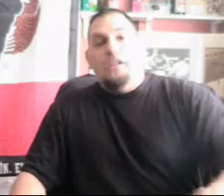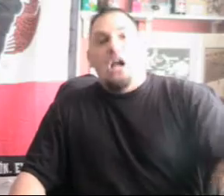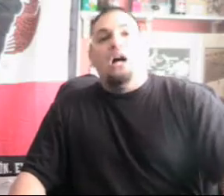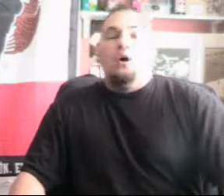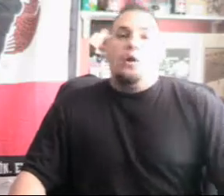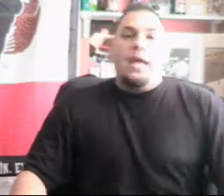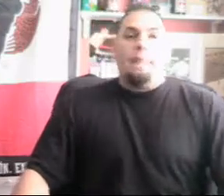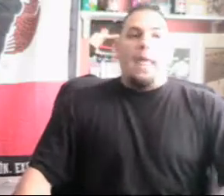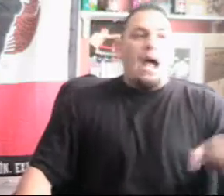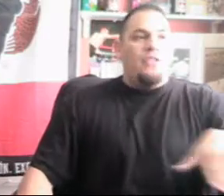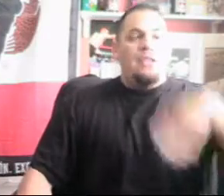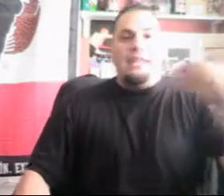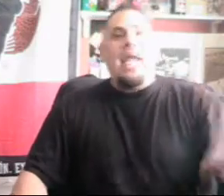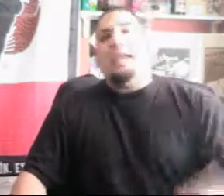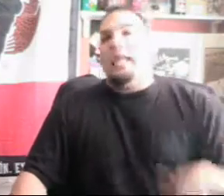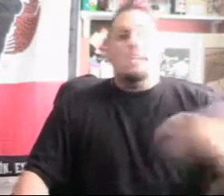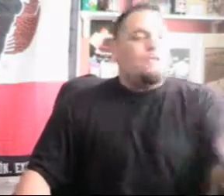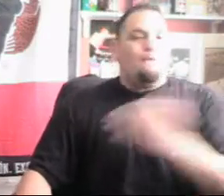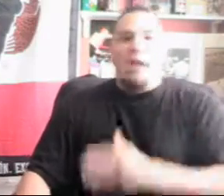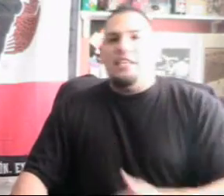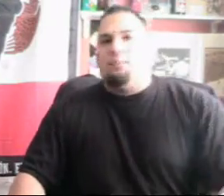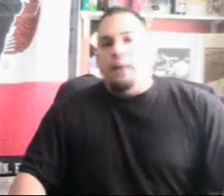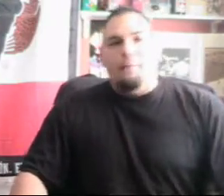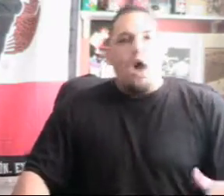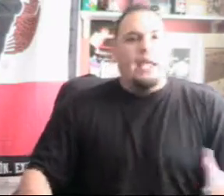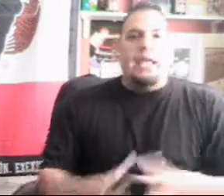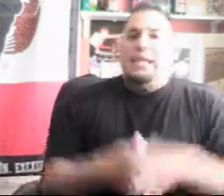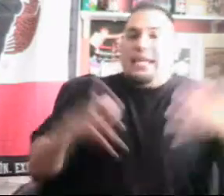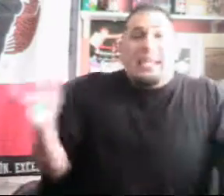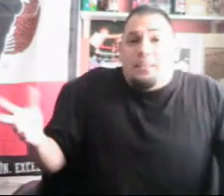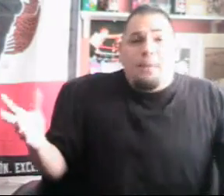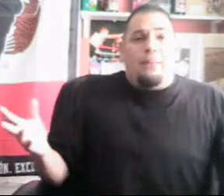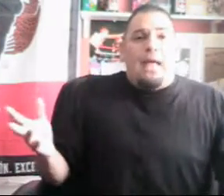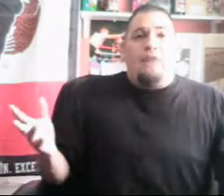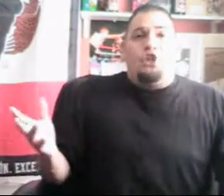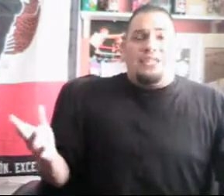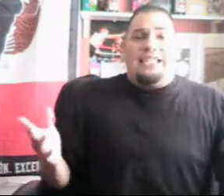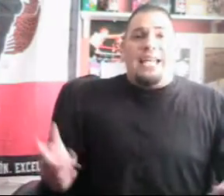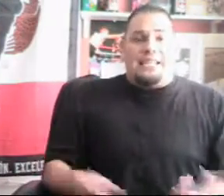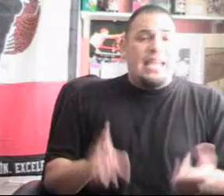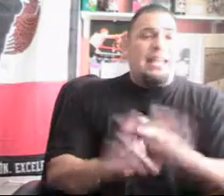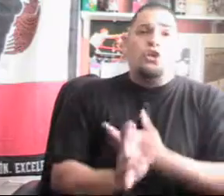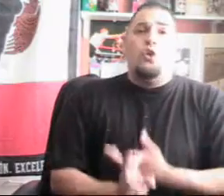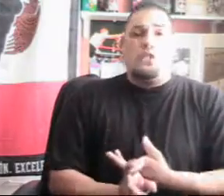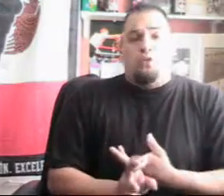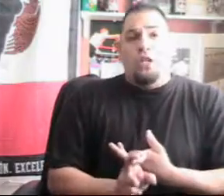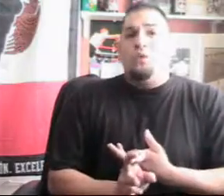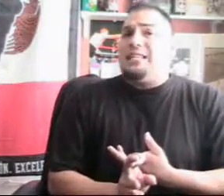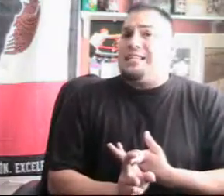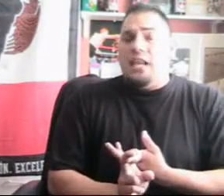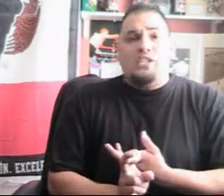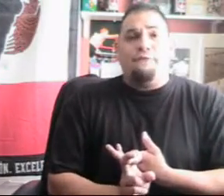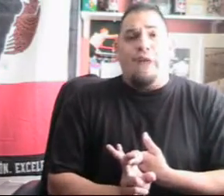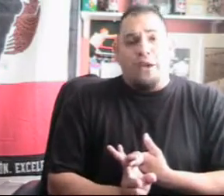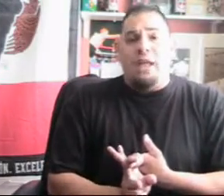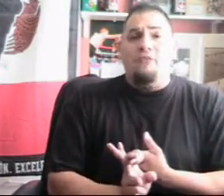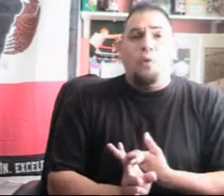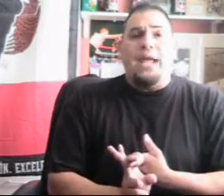young, okay. Other than that, any other fighter that's been brought in, he hasn't been able to have good success. Lennox Lewis really was an intelligent fighter, heavyweight.